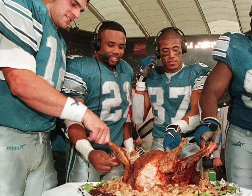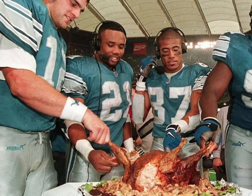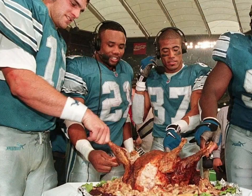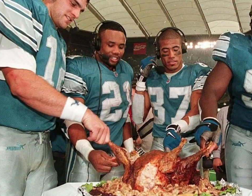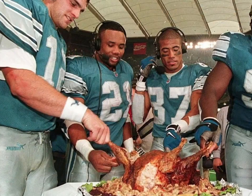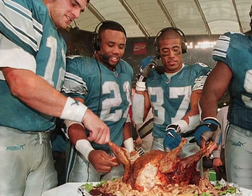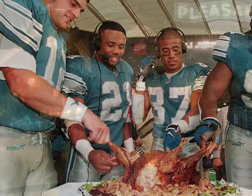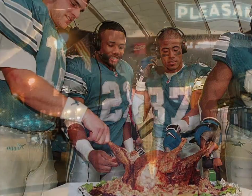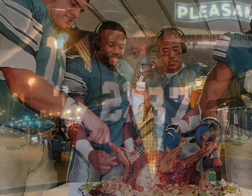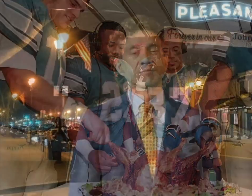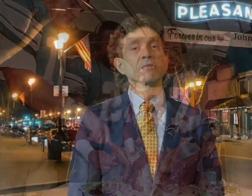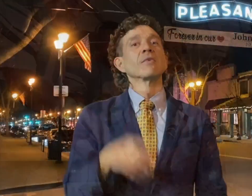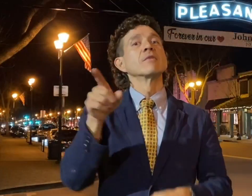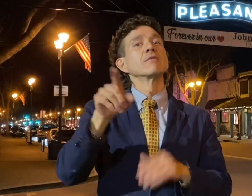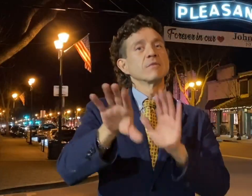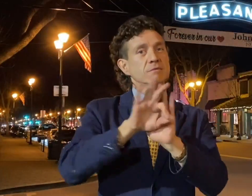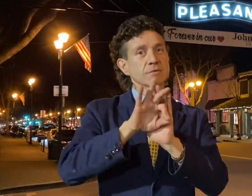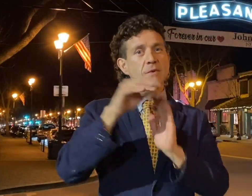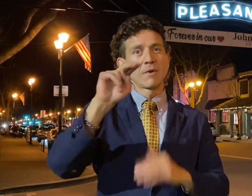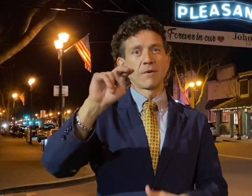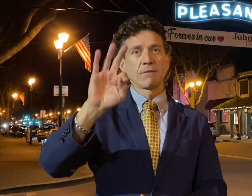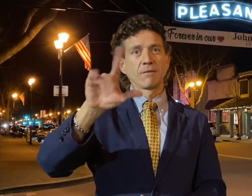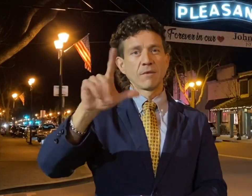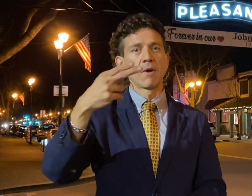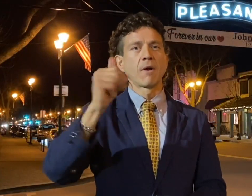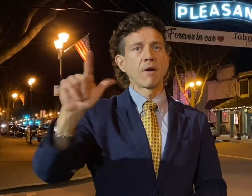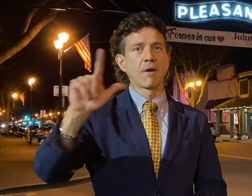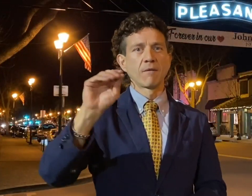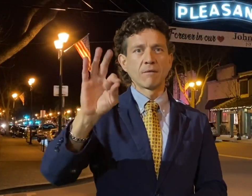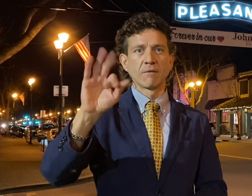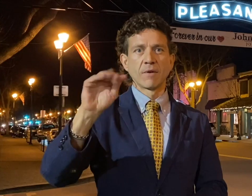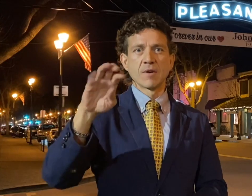He was enshrined into the NFL Hall of Fame in 2006.